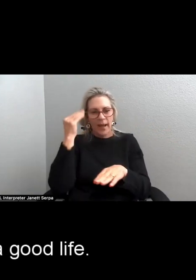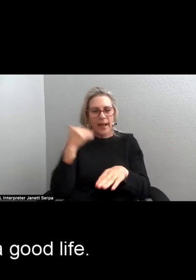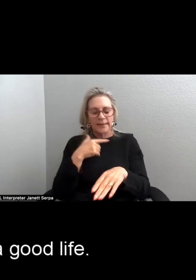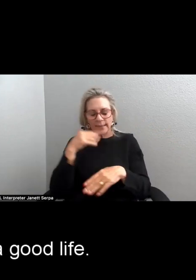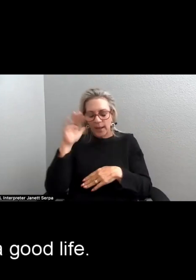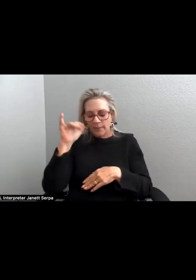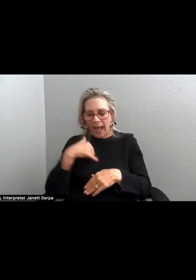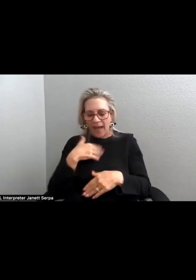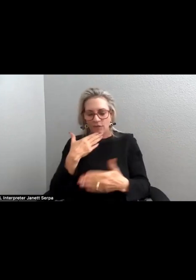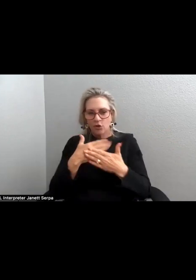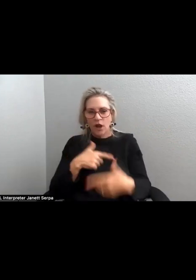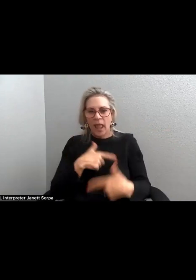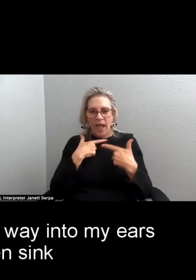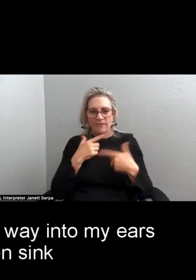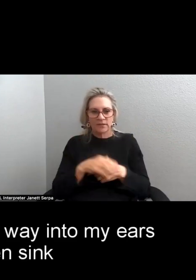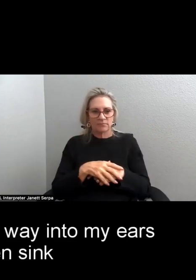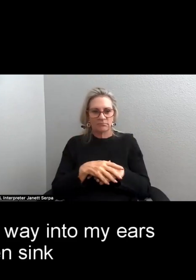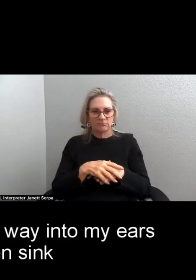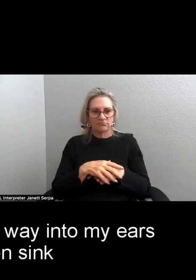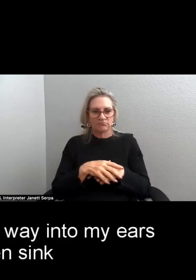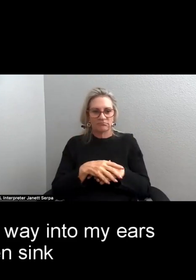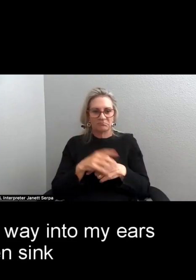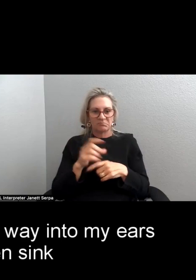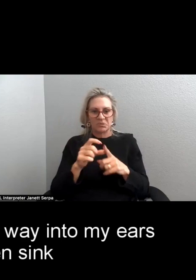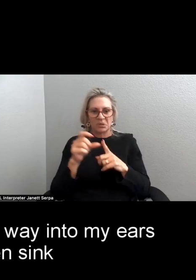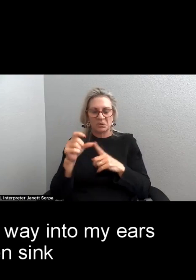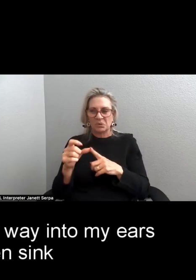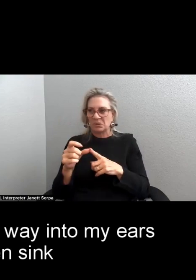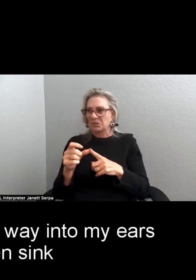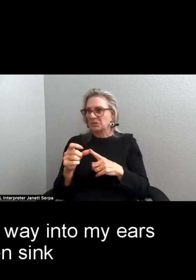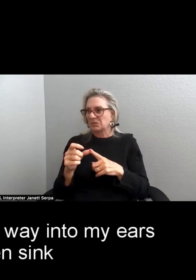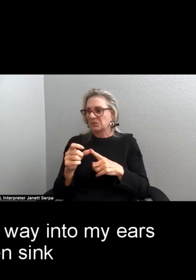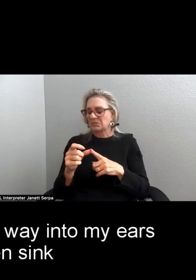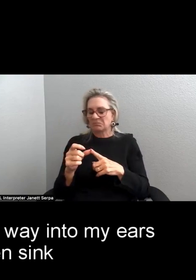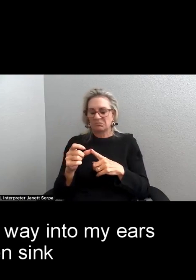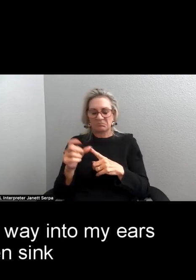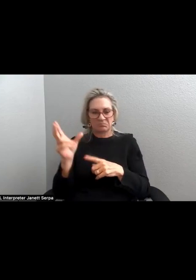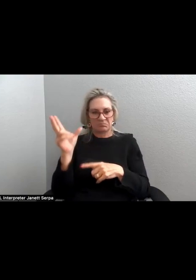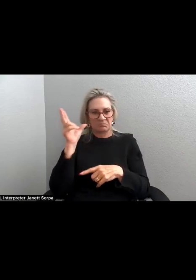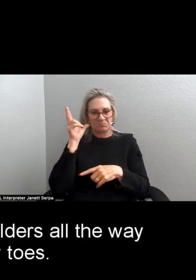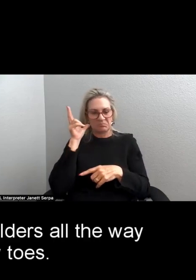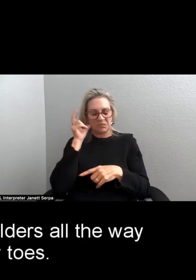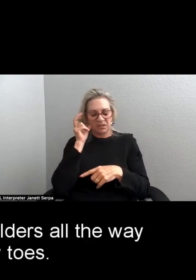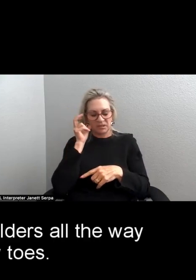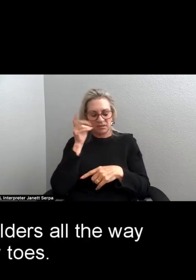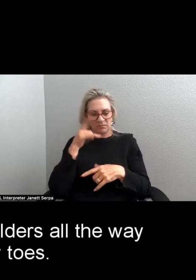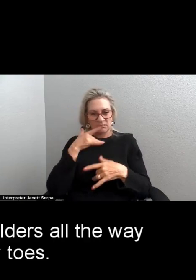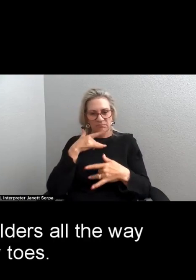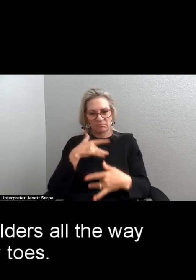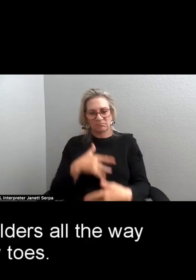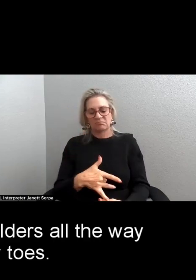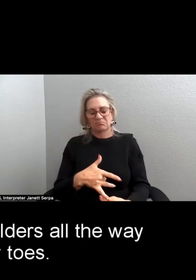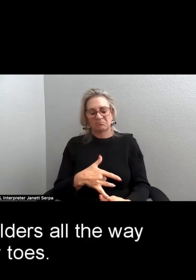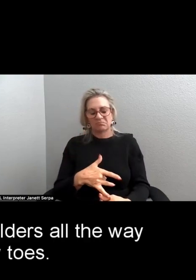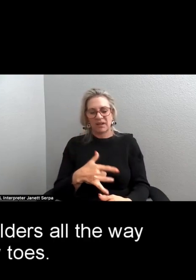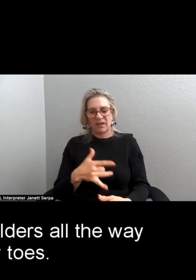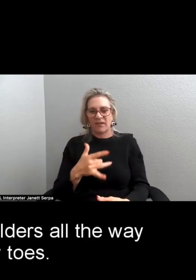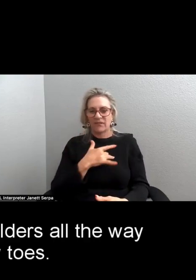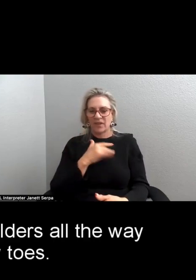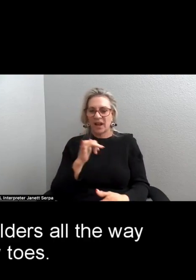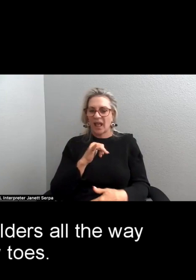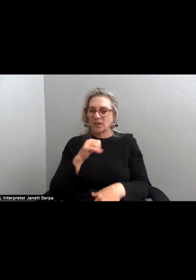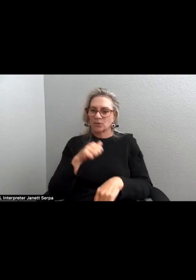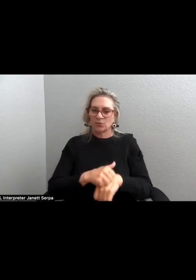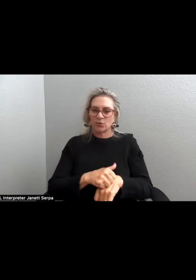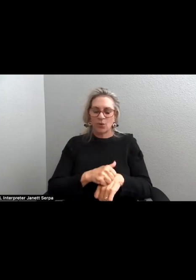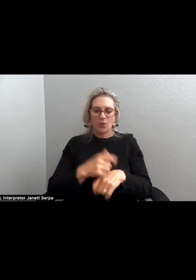have a good life. The words arc their way into my ears and then sink like crumbling boulders all the way into my